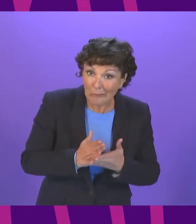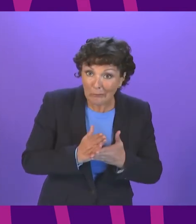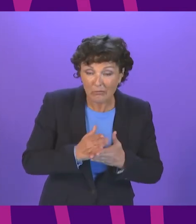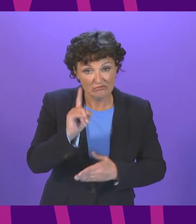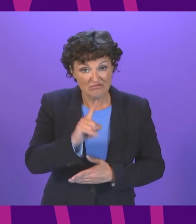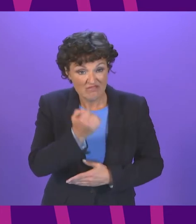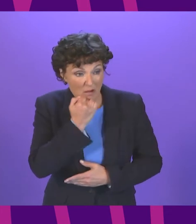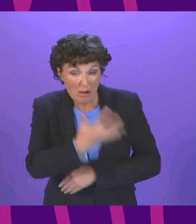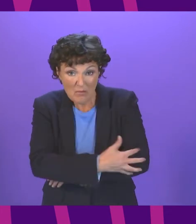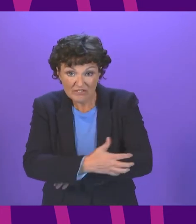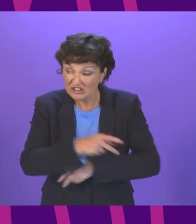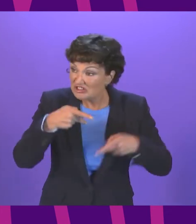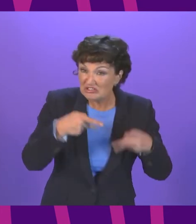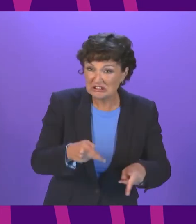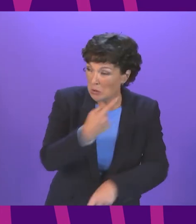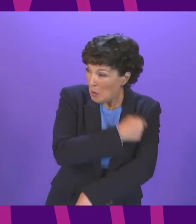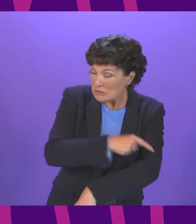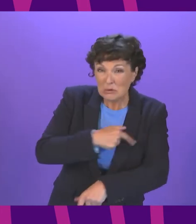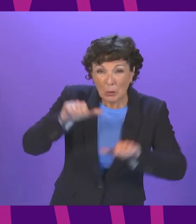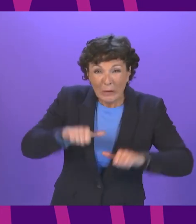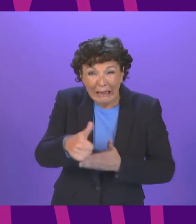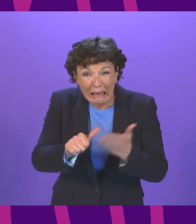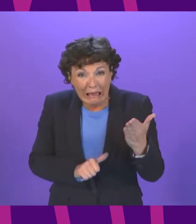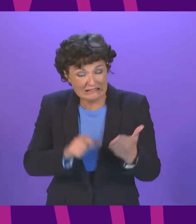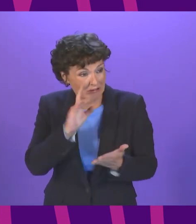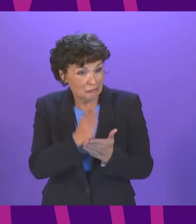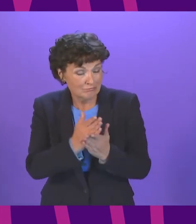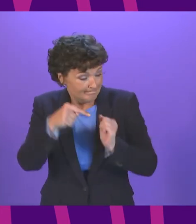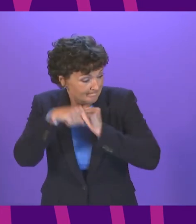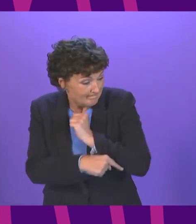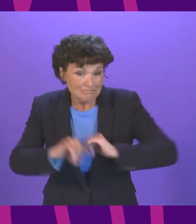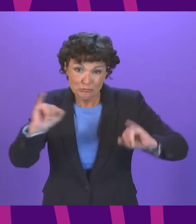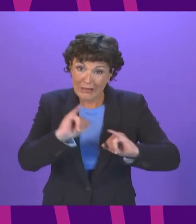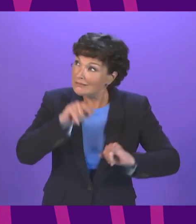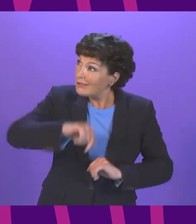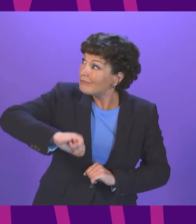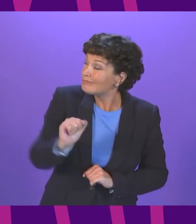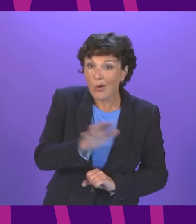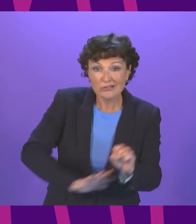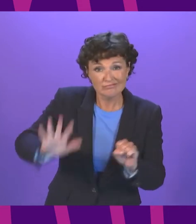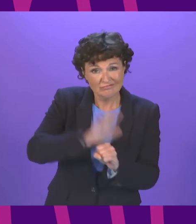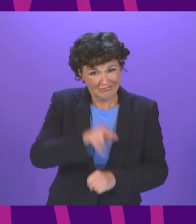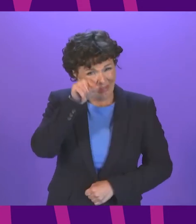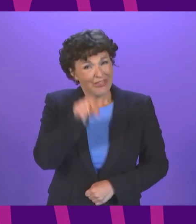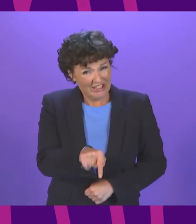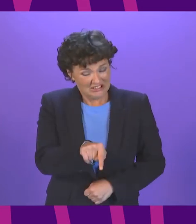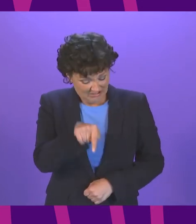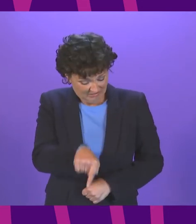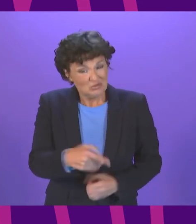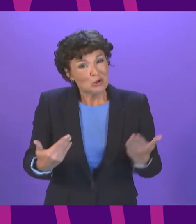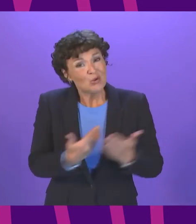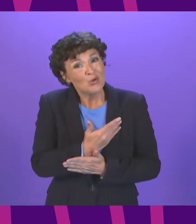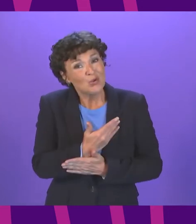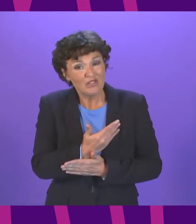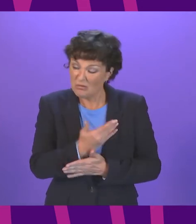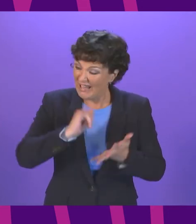hospitals and the depth of the economic crisis facing our country. In the face of those challenges this is a tired and rehashed programme